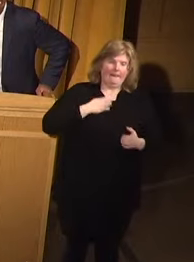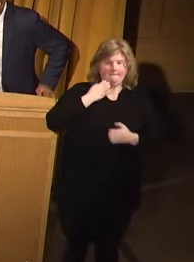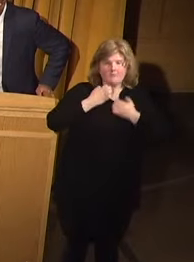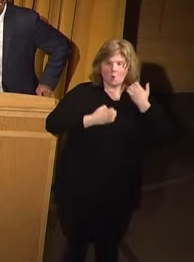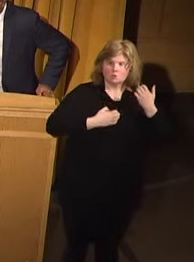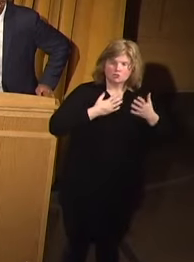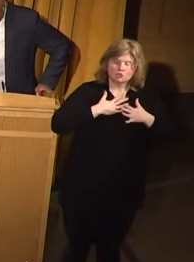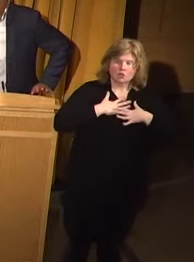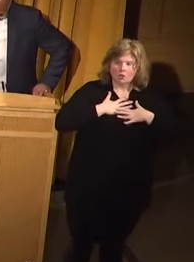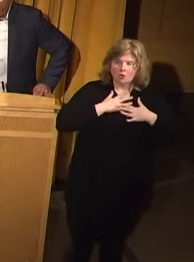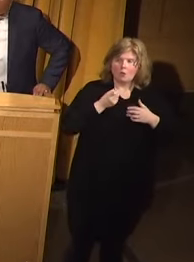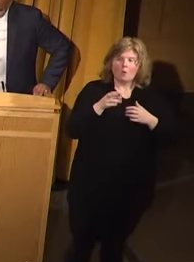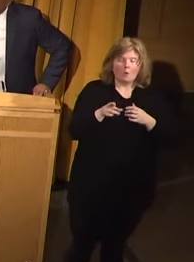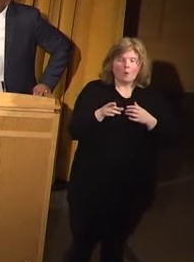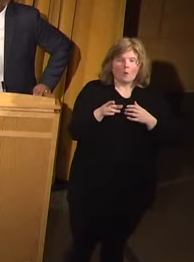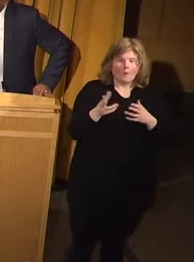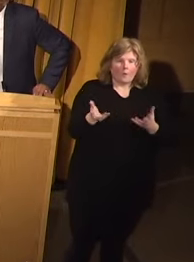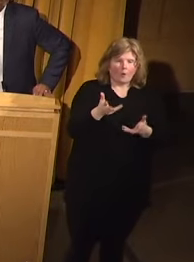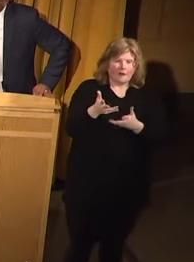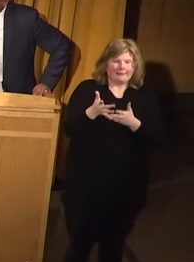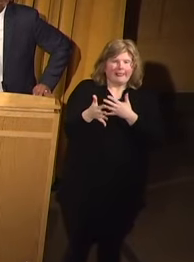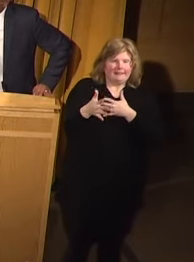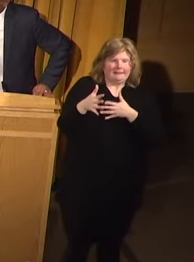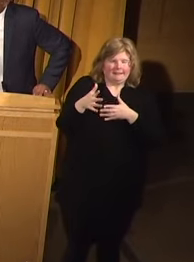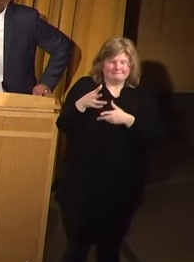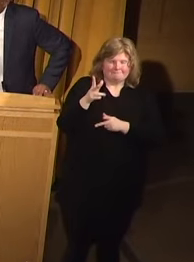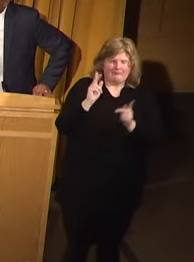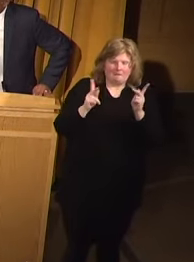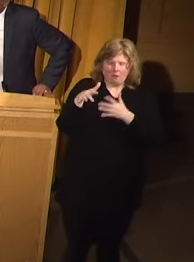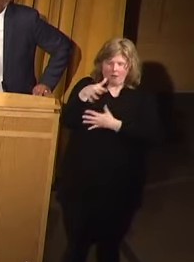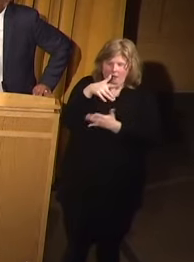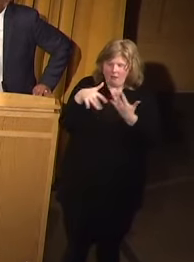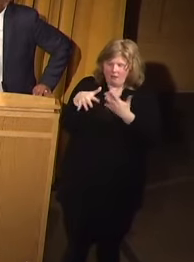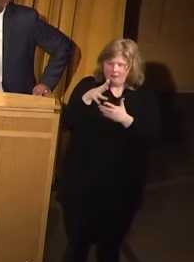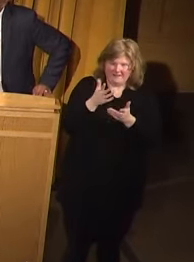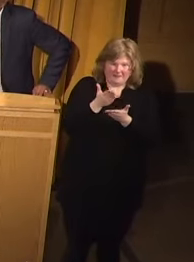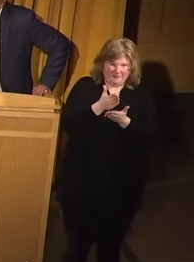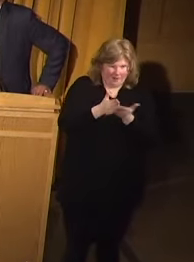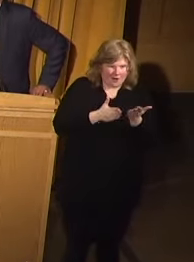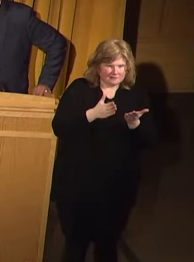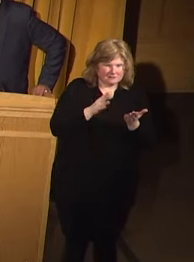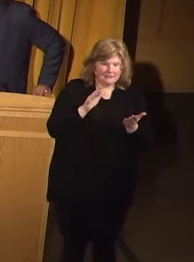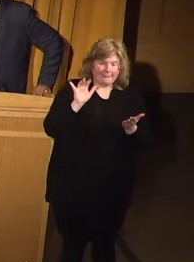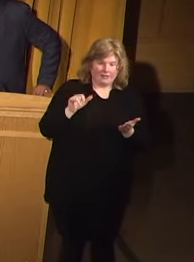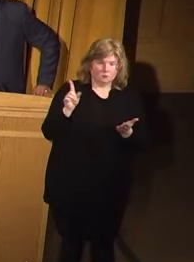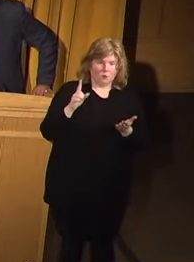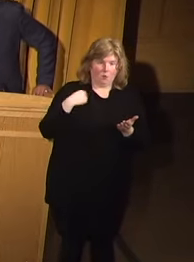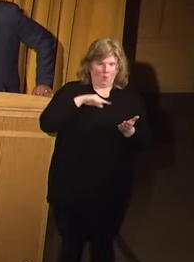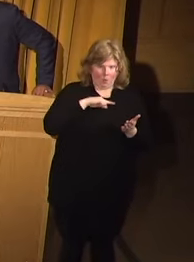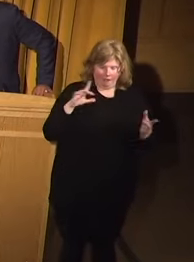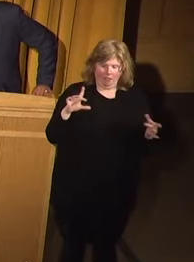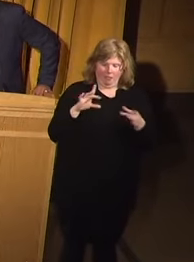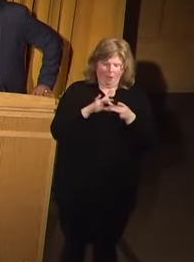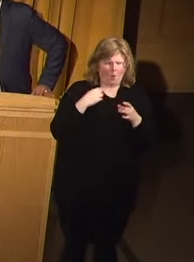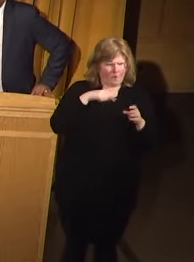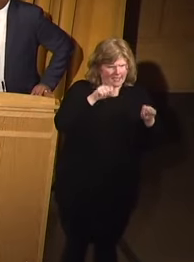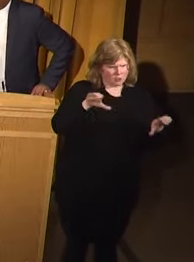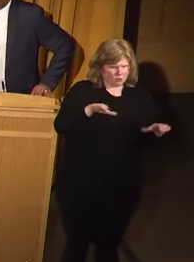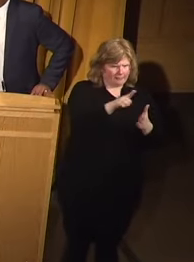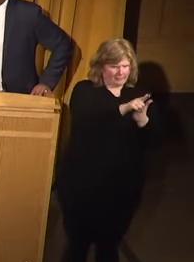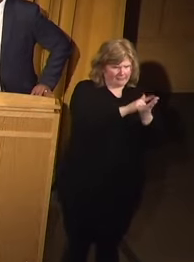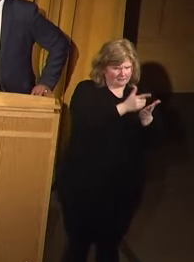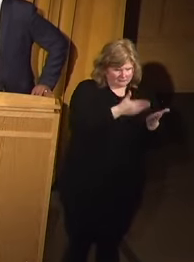or the kind of interpersonal aspects of things. And that's where we bridge the gap. We can do the legal side,